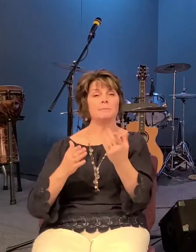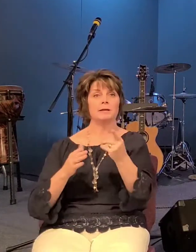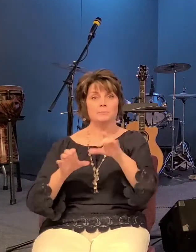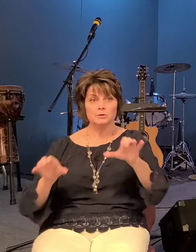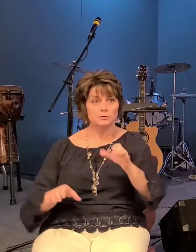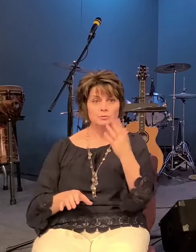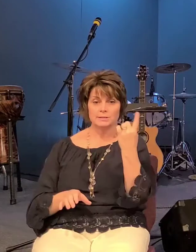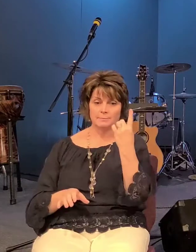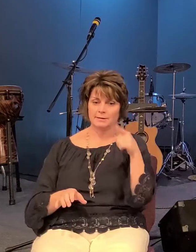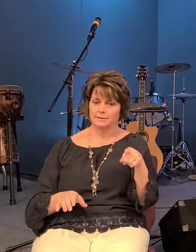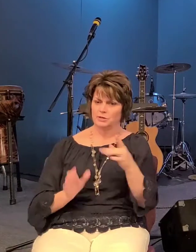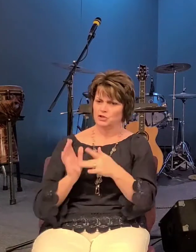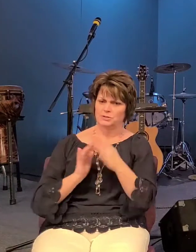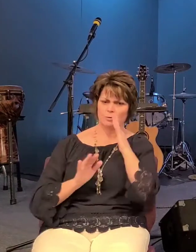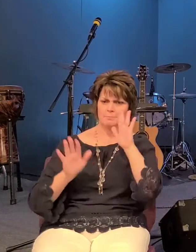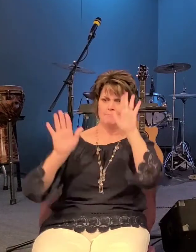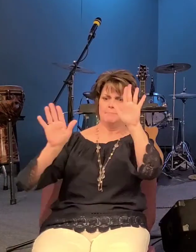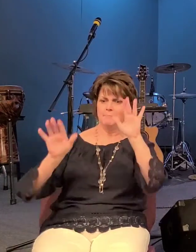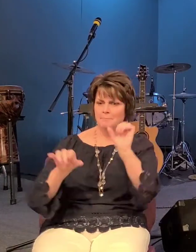amazing